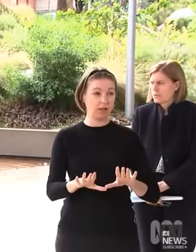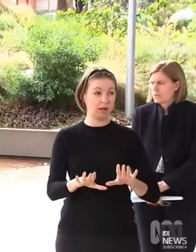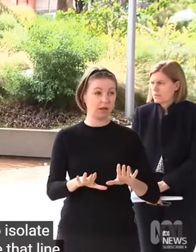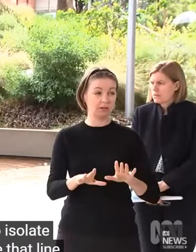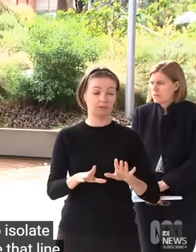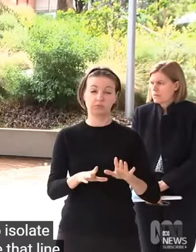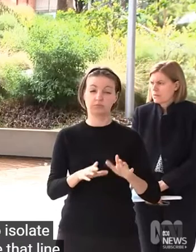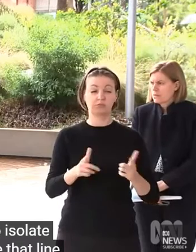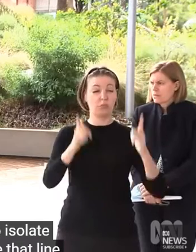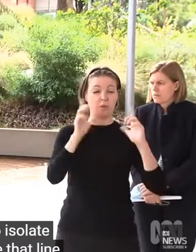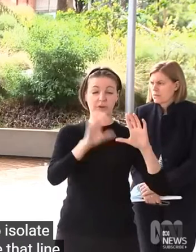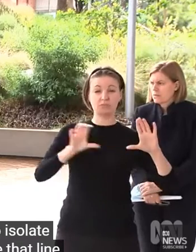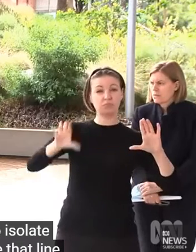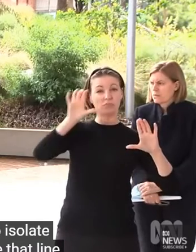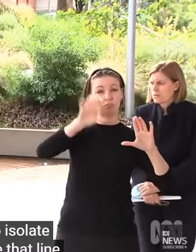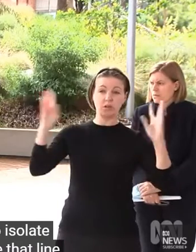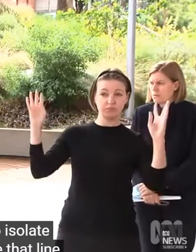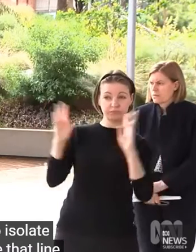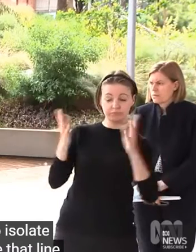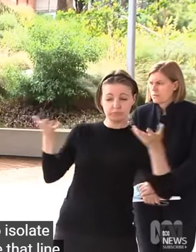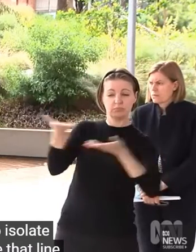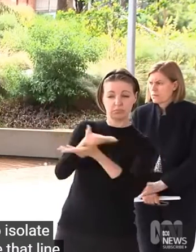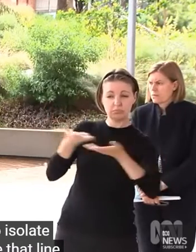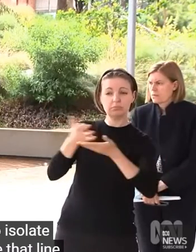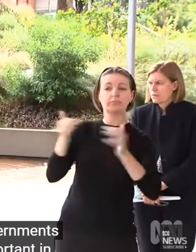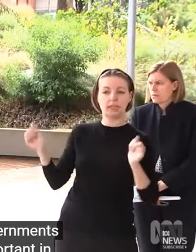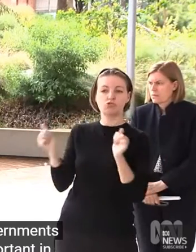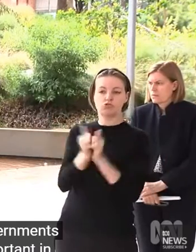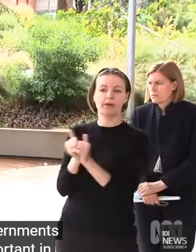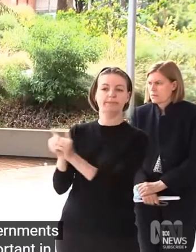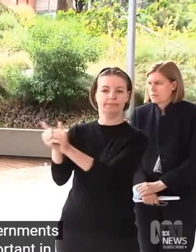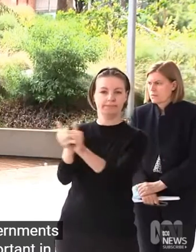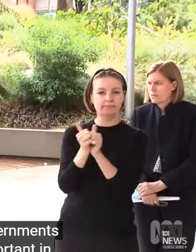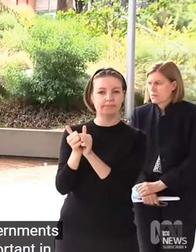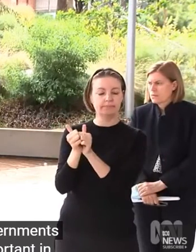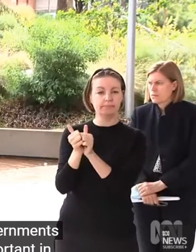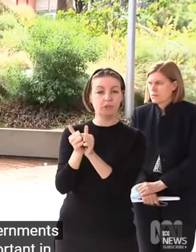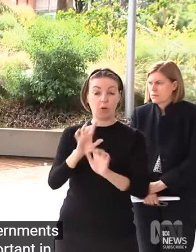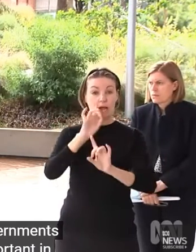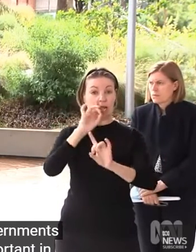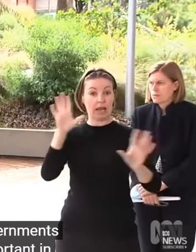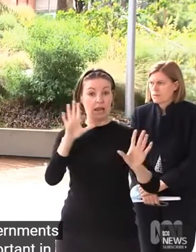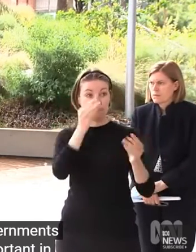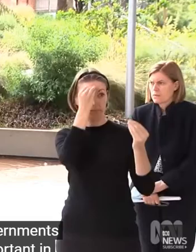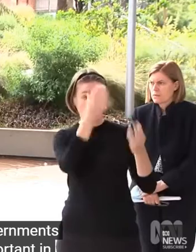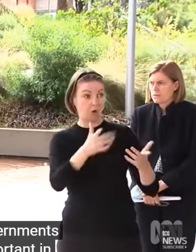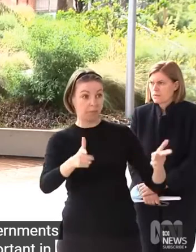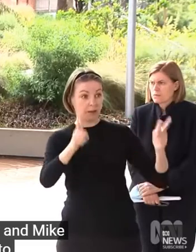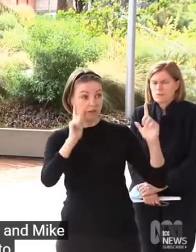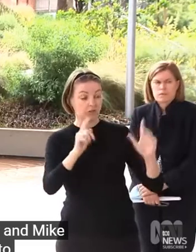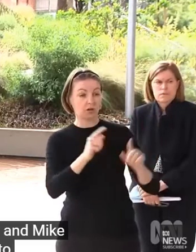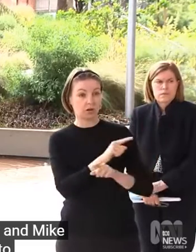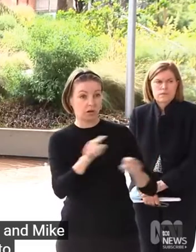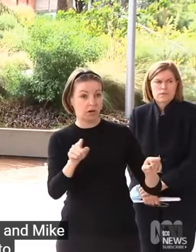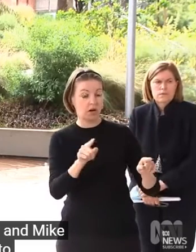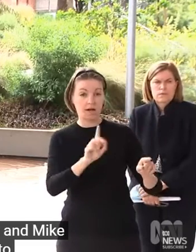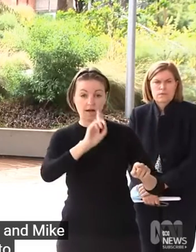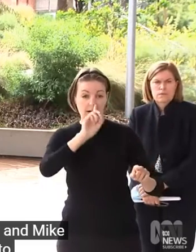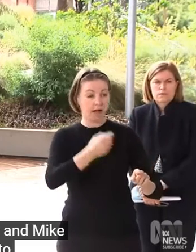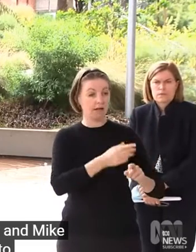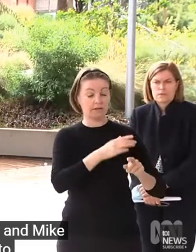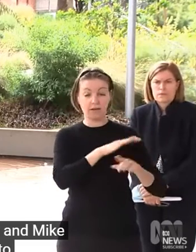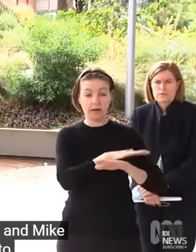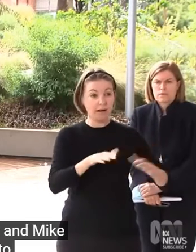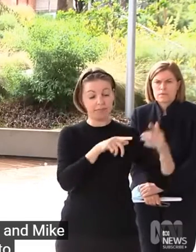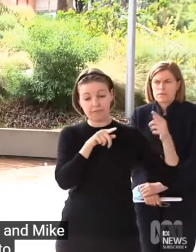That's important in reducing transmission. And my clear message to employers is you should not be forcing people to come to work in circumstances where they are